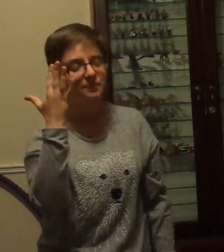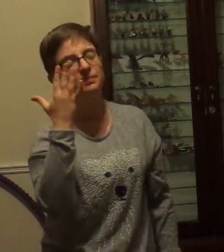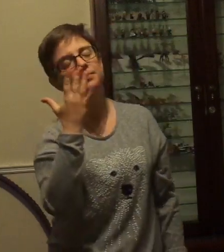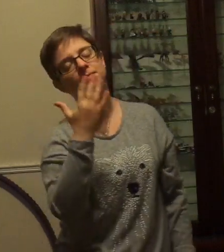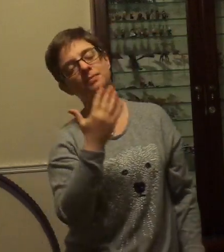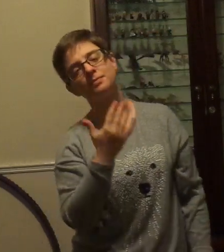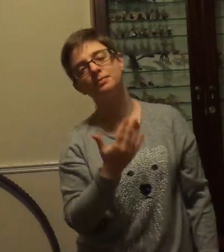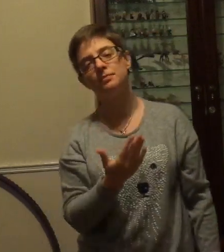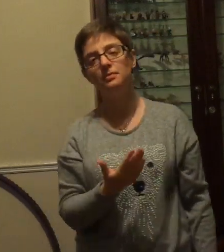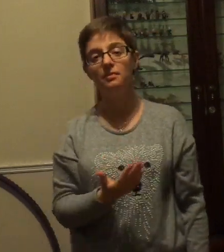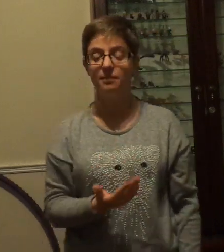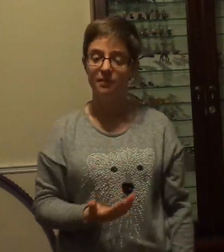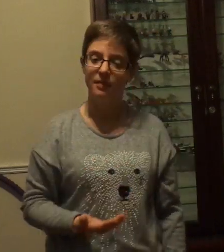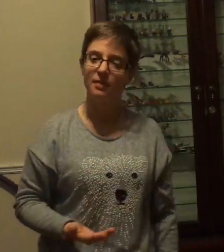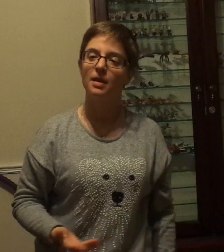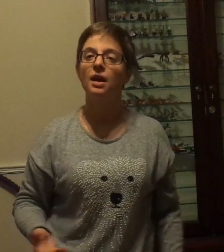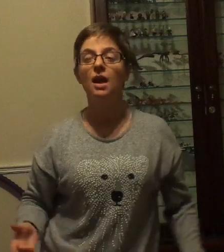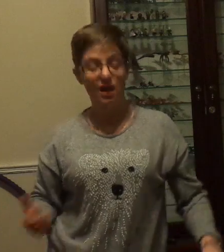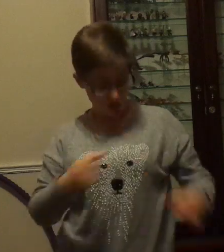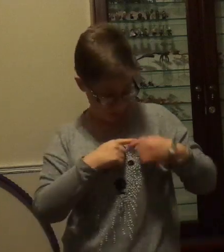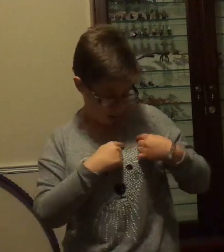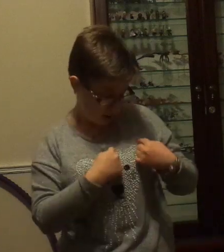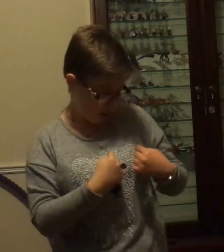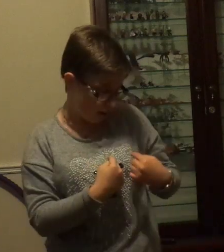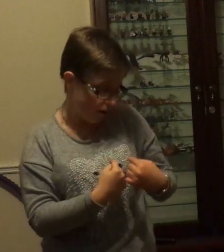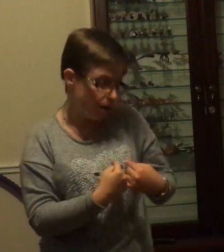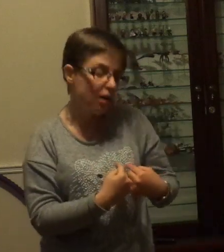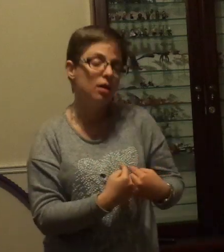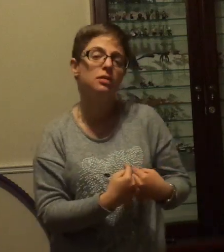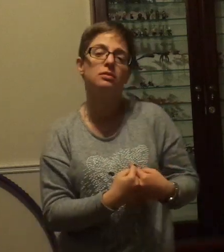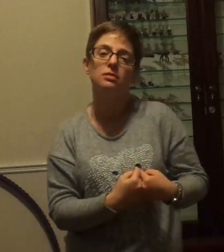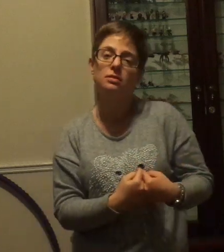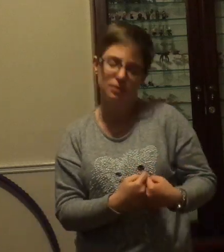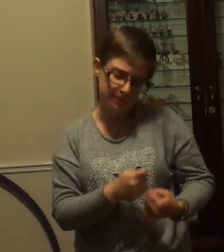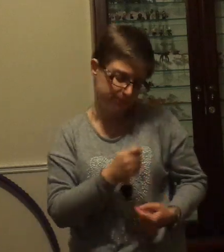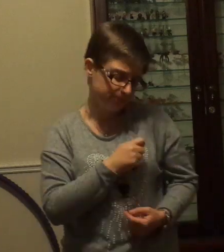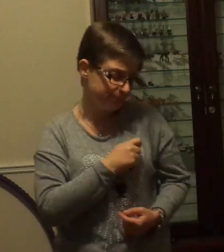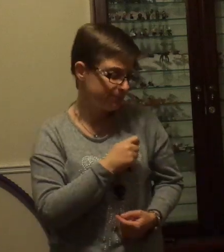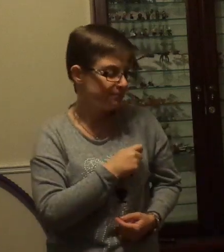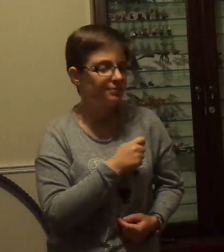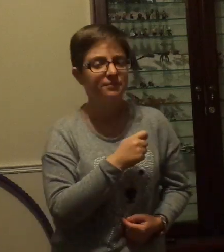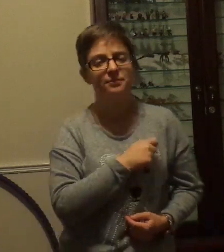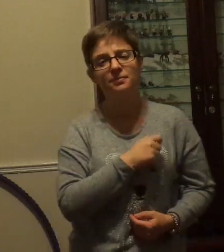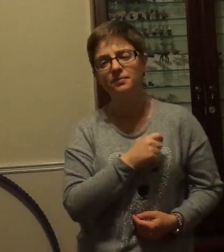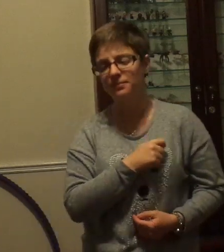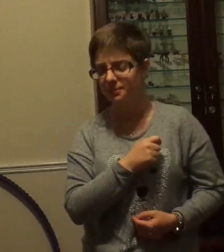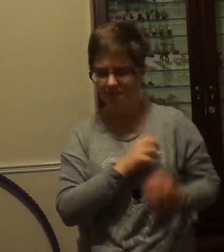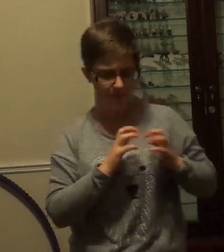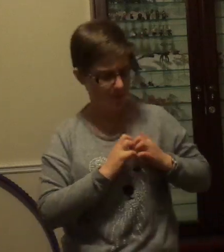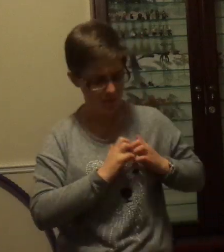It's the heart, afraid of breaking,